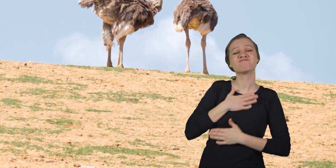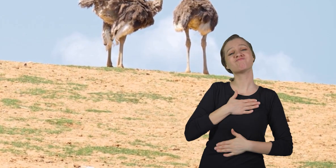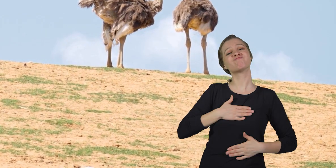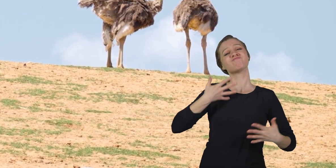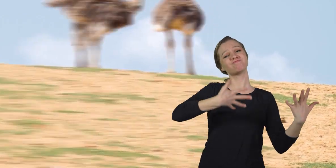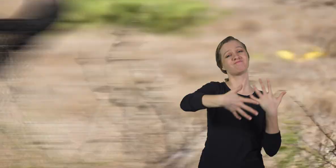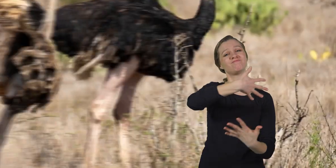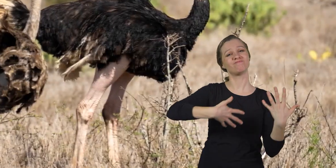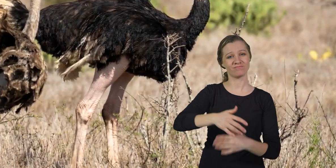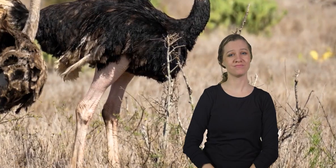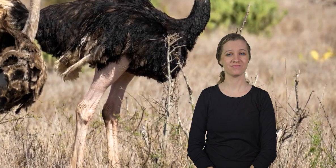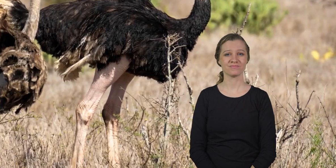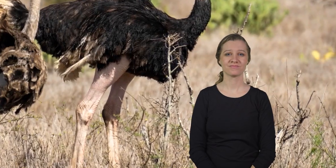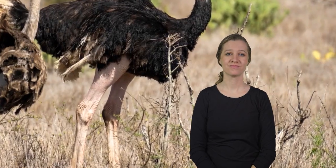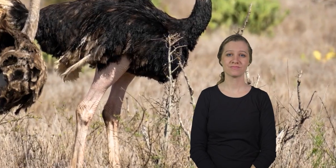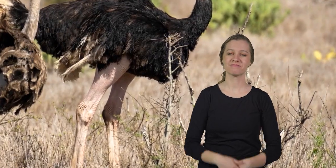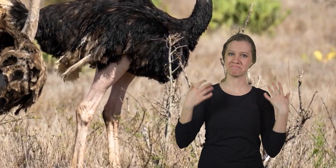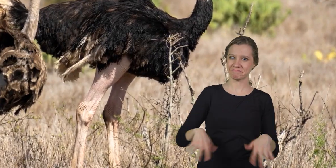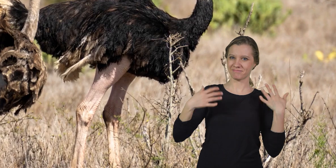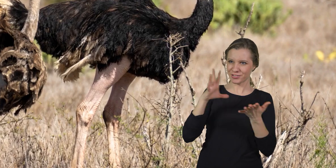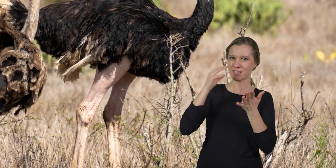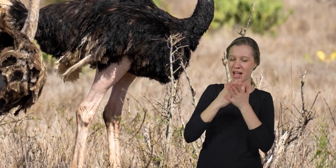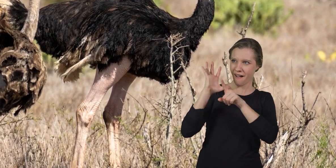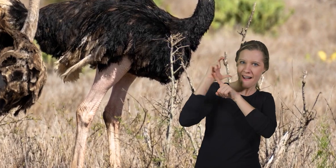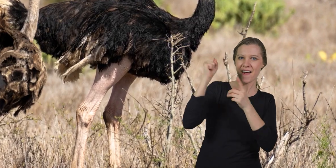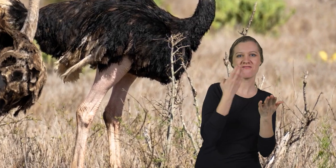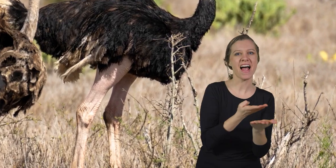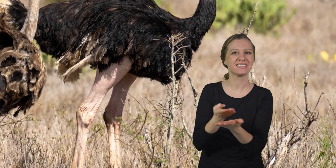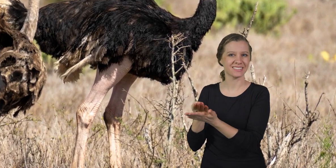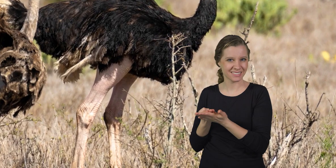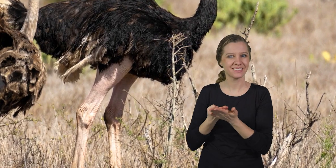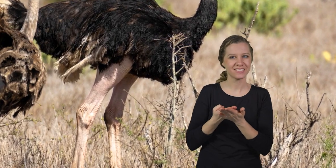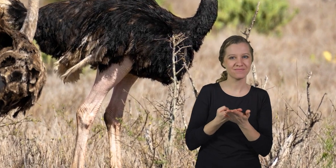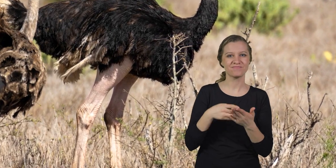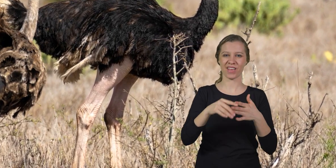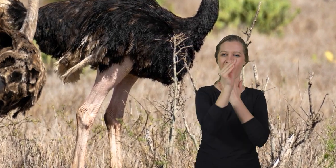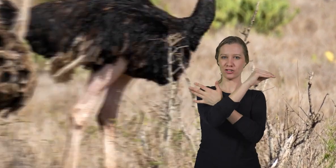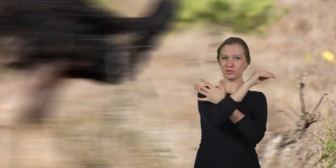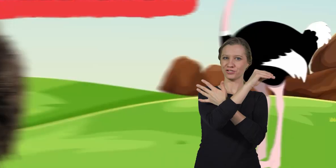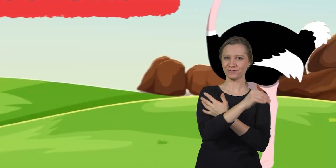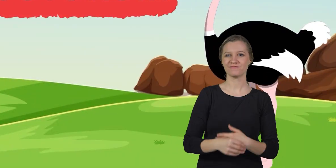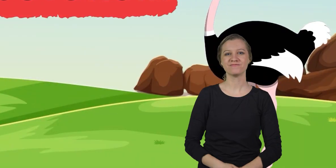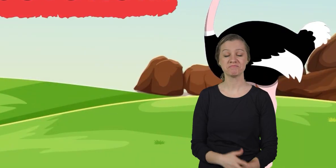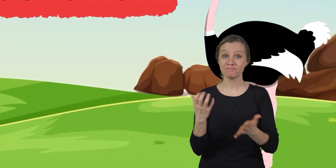Wow! We have learned some outstanding facts about ostriches. Let's review!